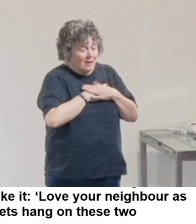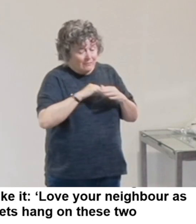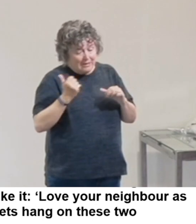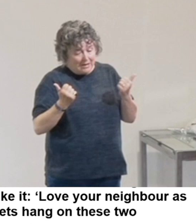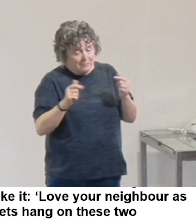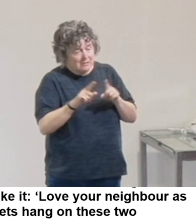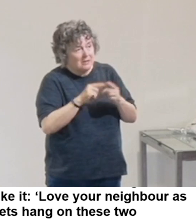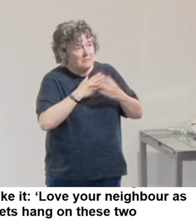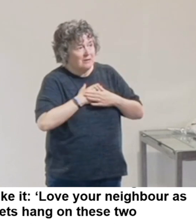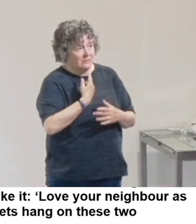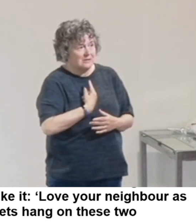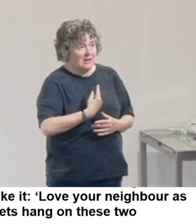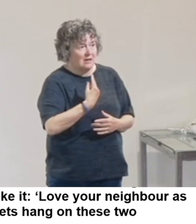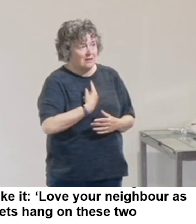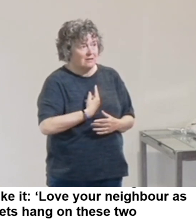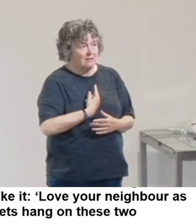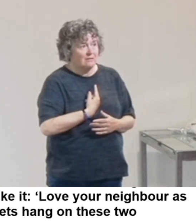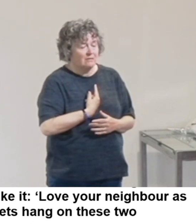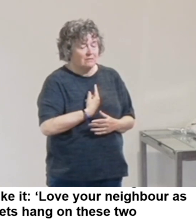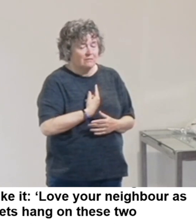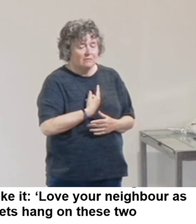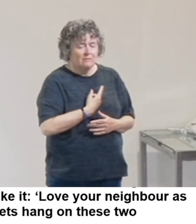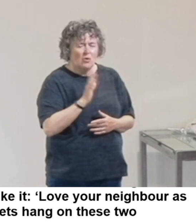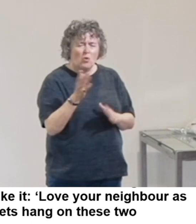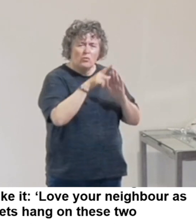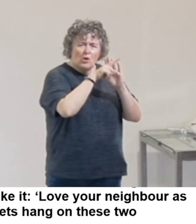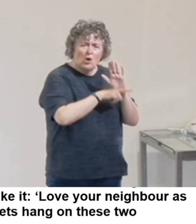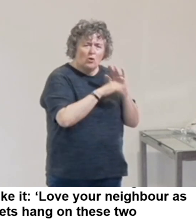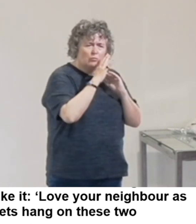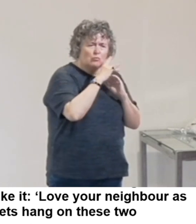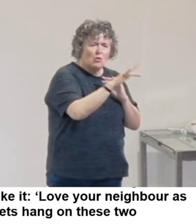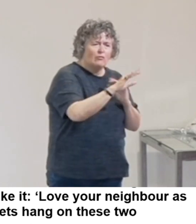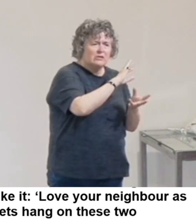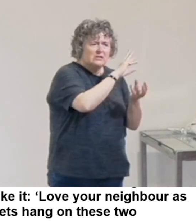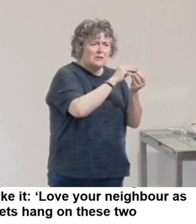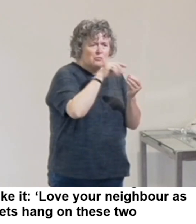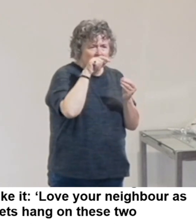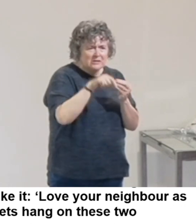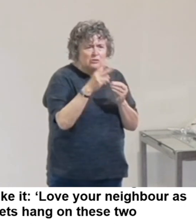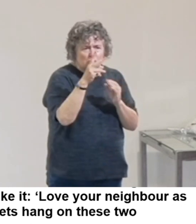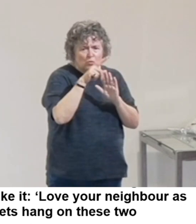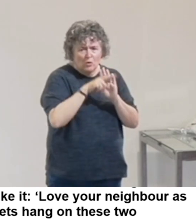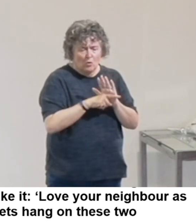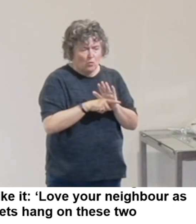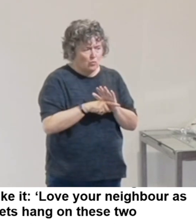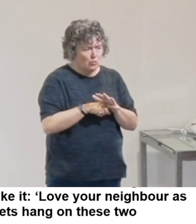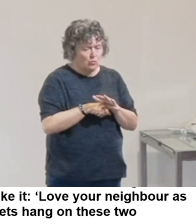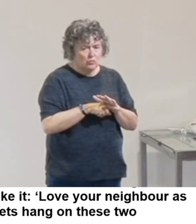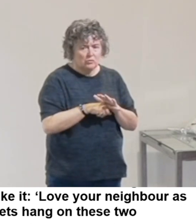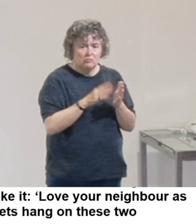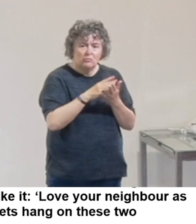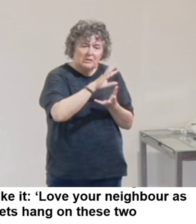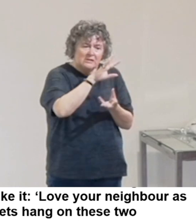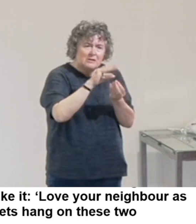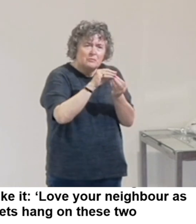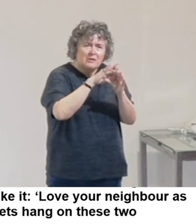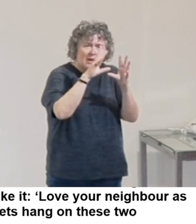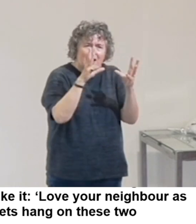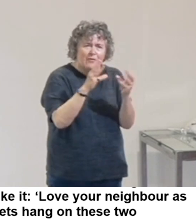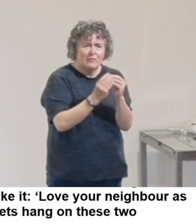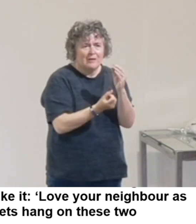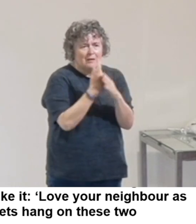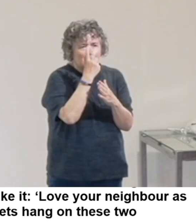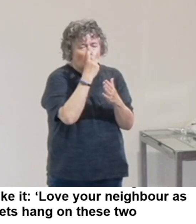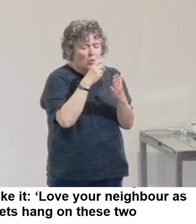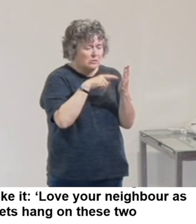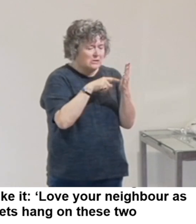your neighbour as yourself and all the law and the prophets hang on these two commandments. It sums up all that is happening in